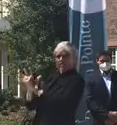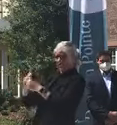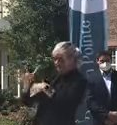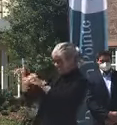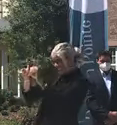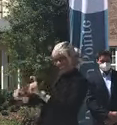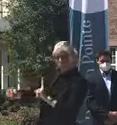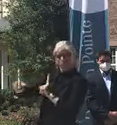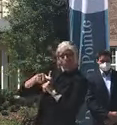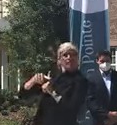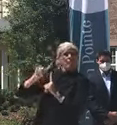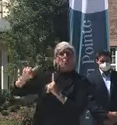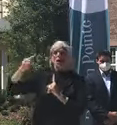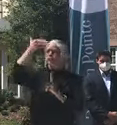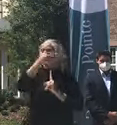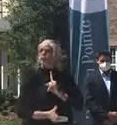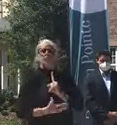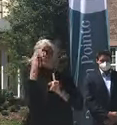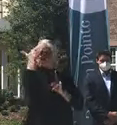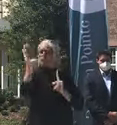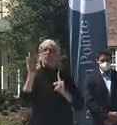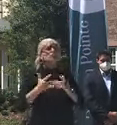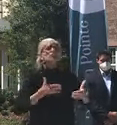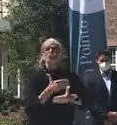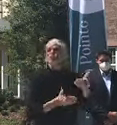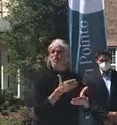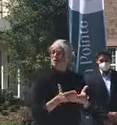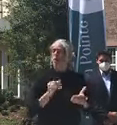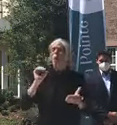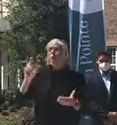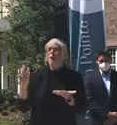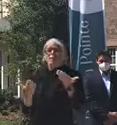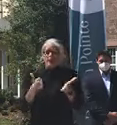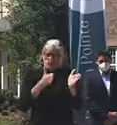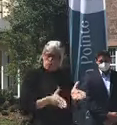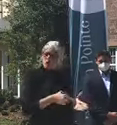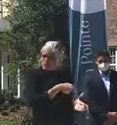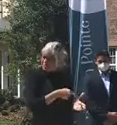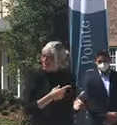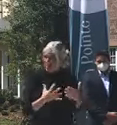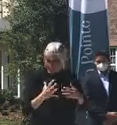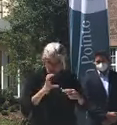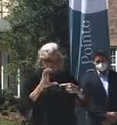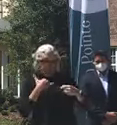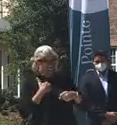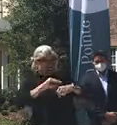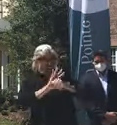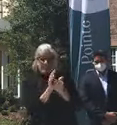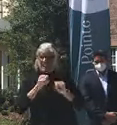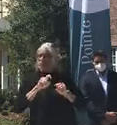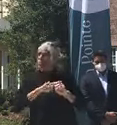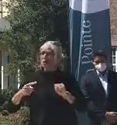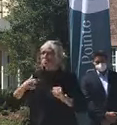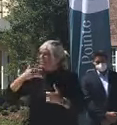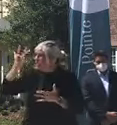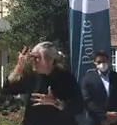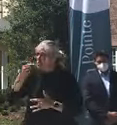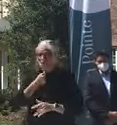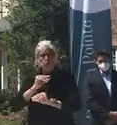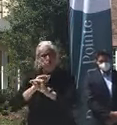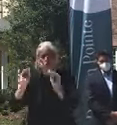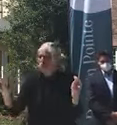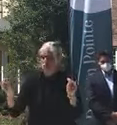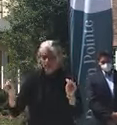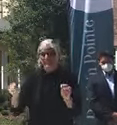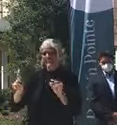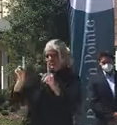but if you're somebody that has it and never developed symptoms or had very minor symptoms, then you probably didn't go in to get tested. And so